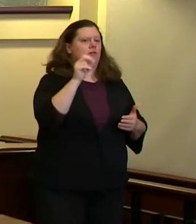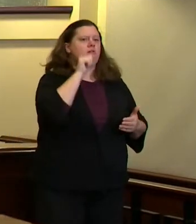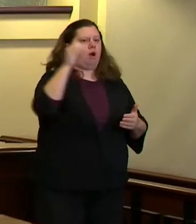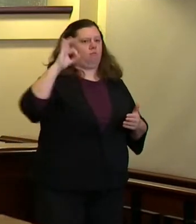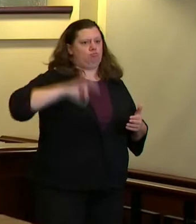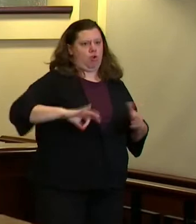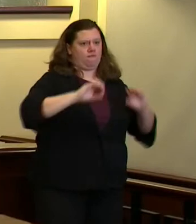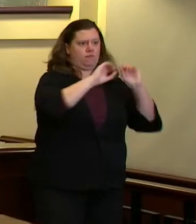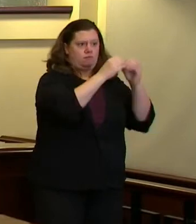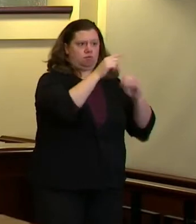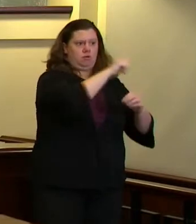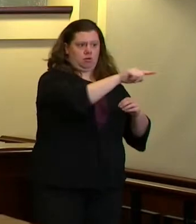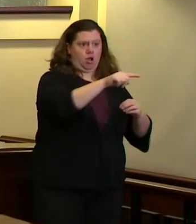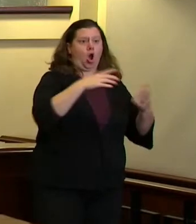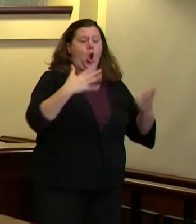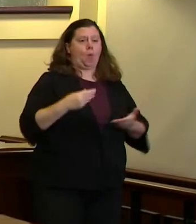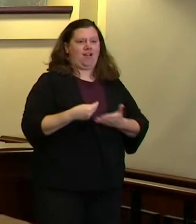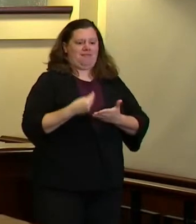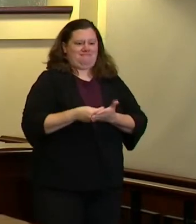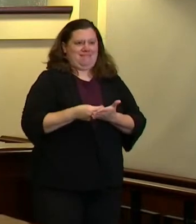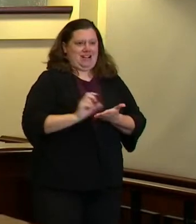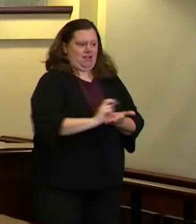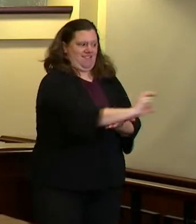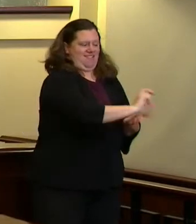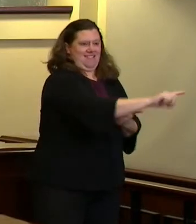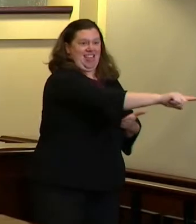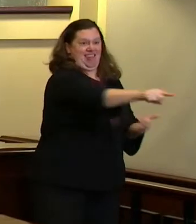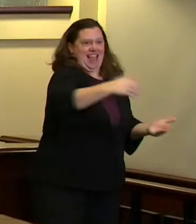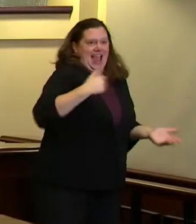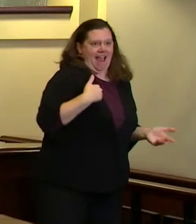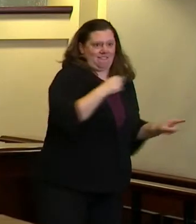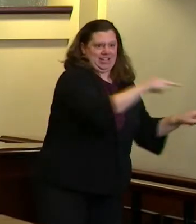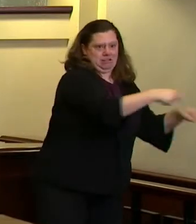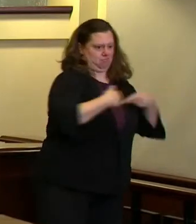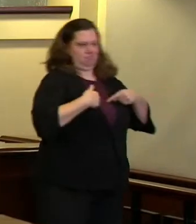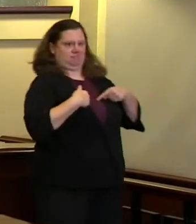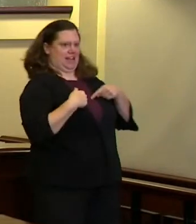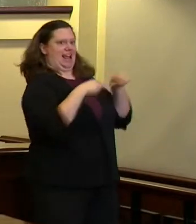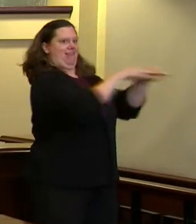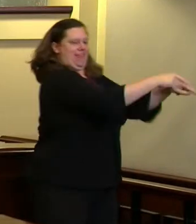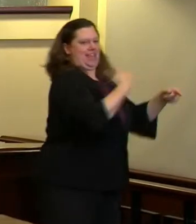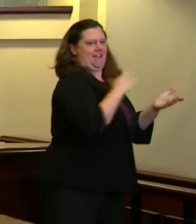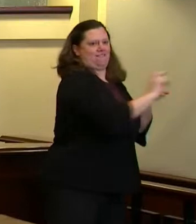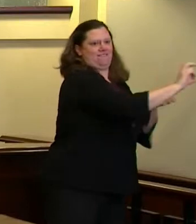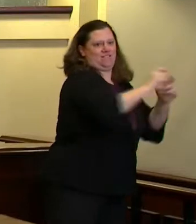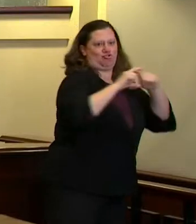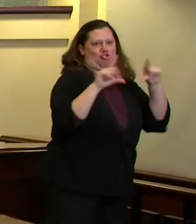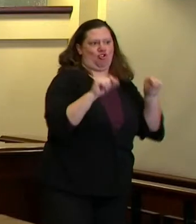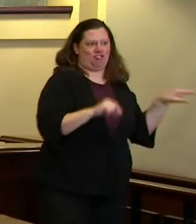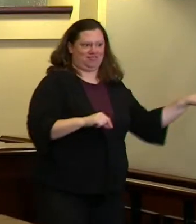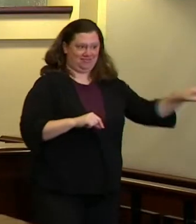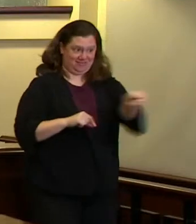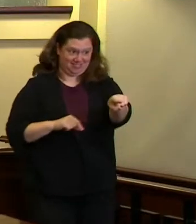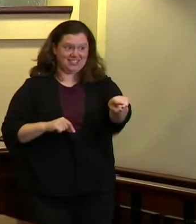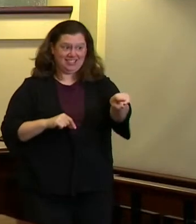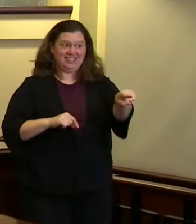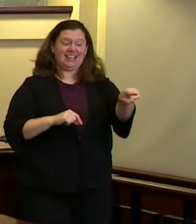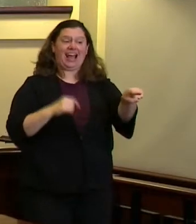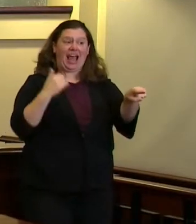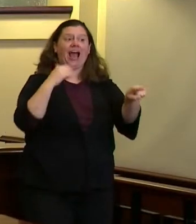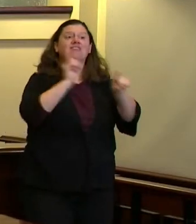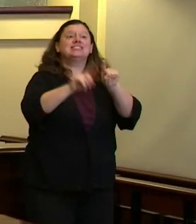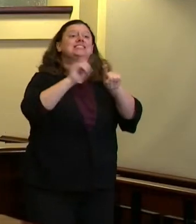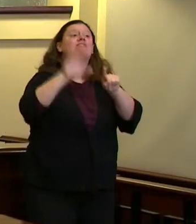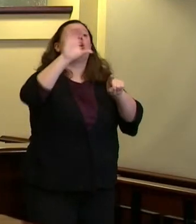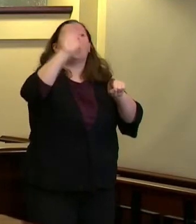other situations where people like that and they have a big few of that so we've got multiple means of streaming